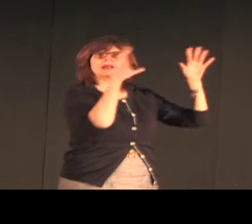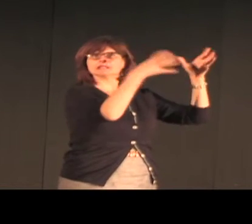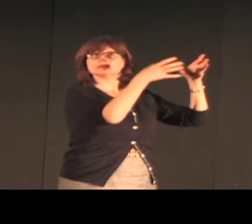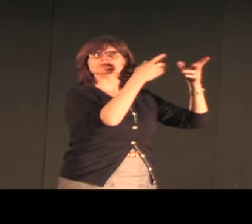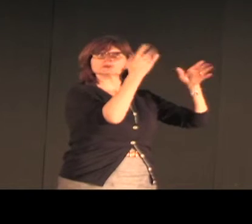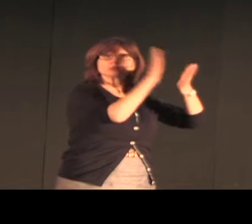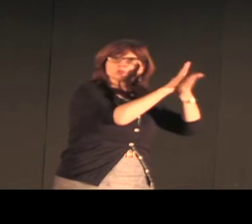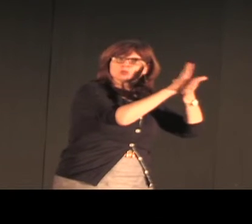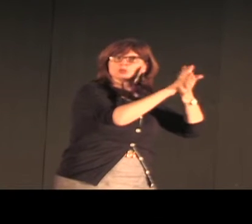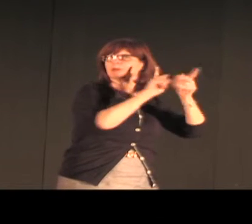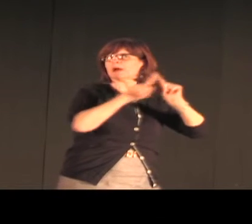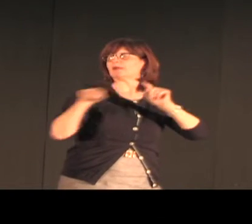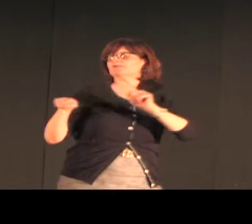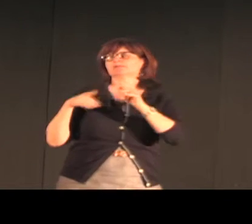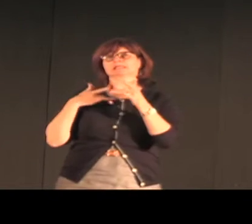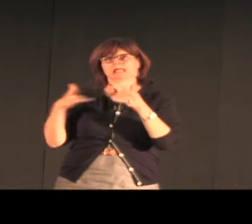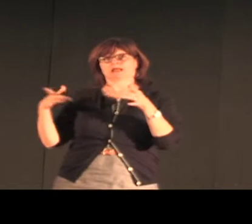stayed close to the land.